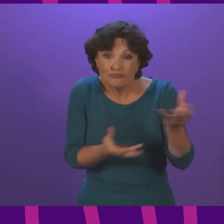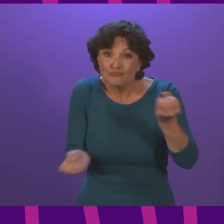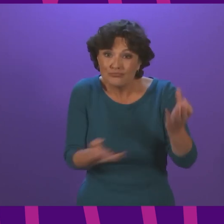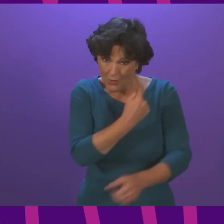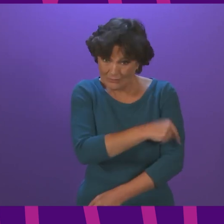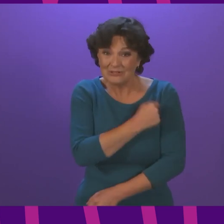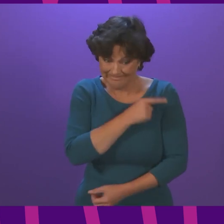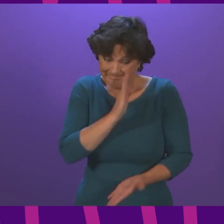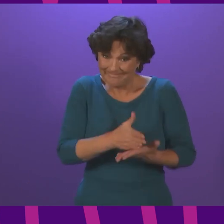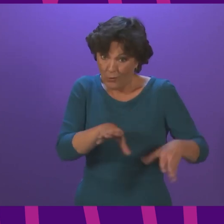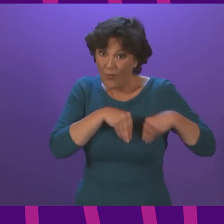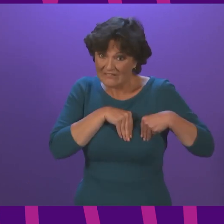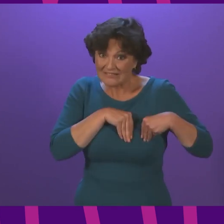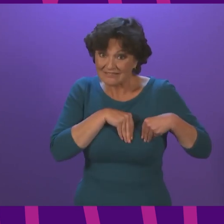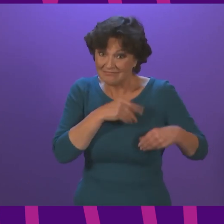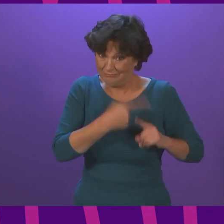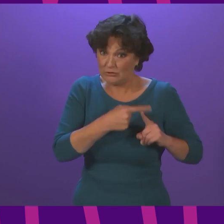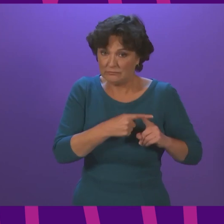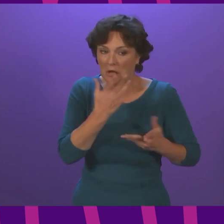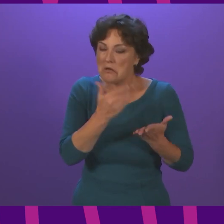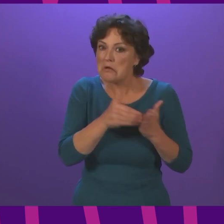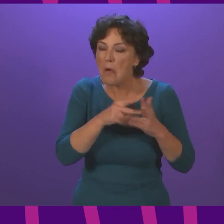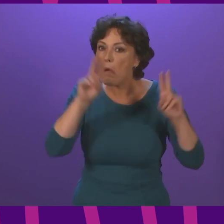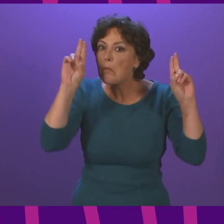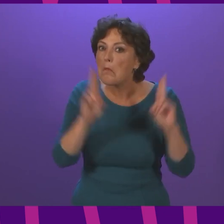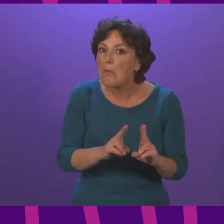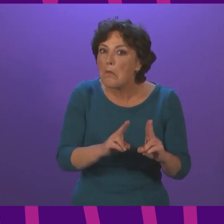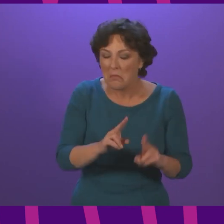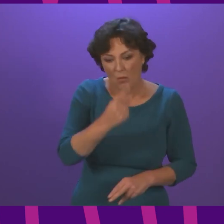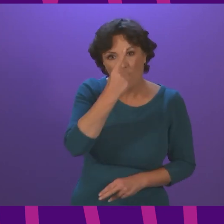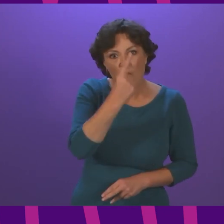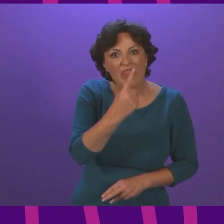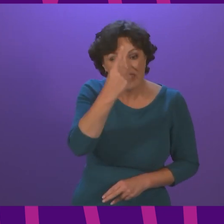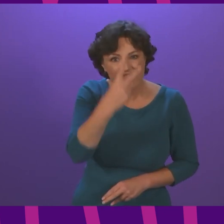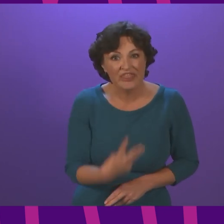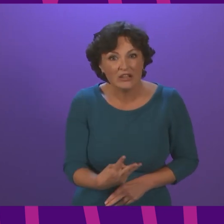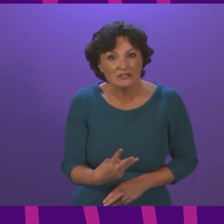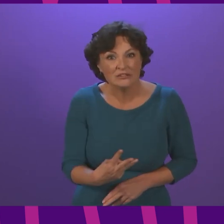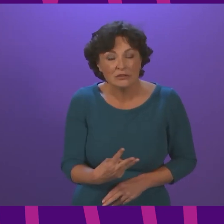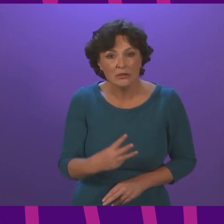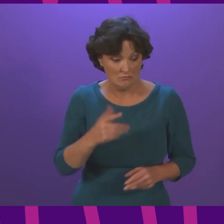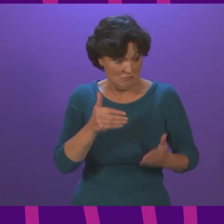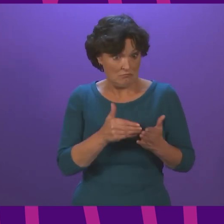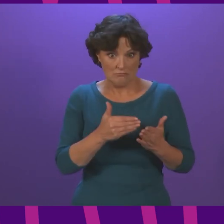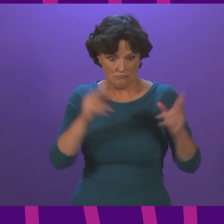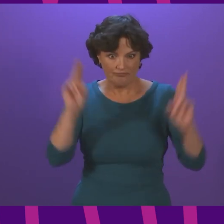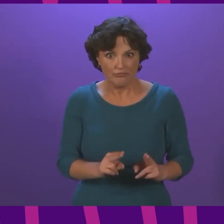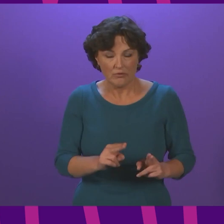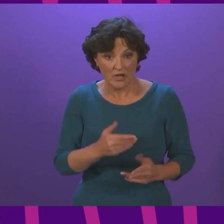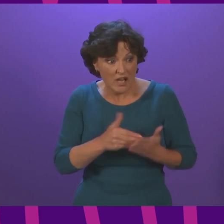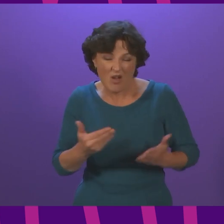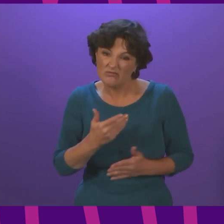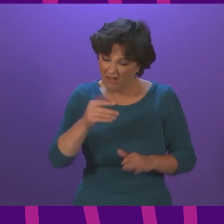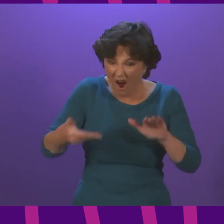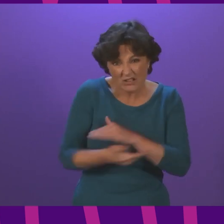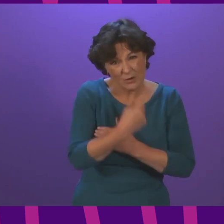hospital with COVID. That has now fallen by more than a third. At this point, fewer than 100 people a day are being